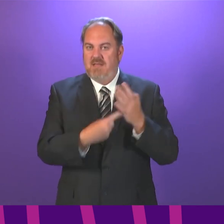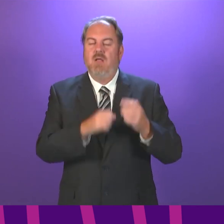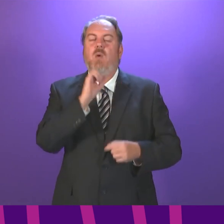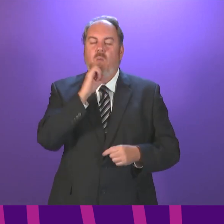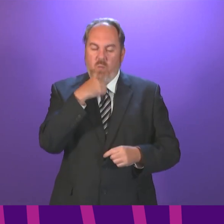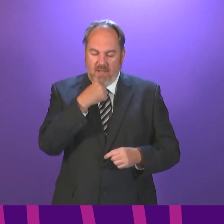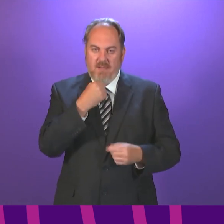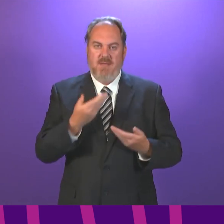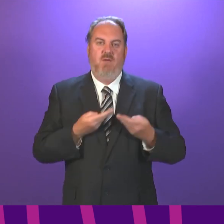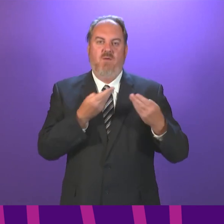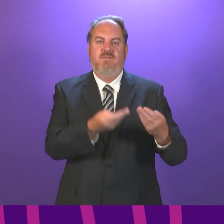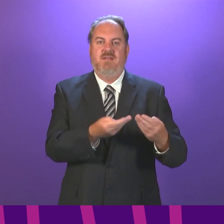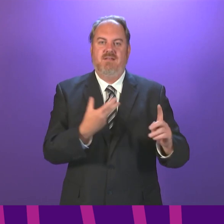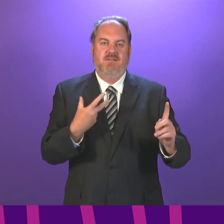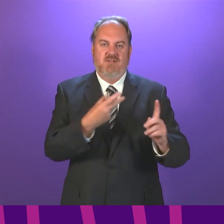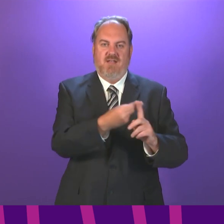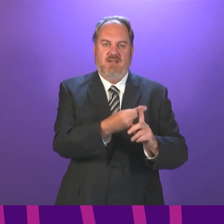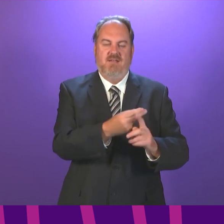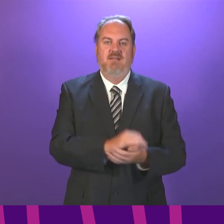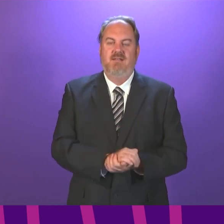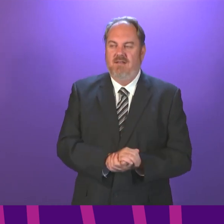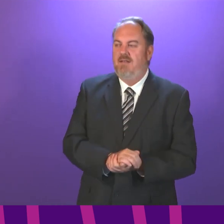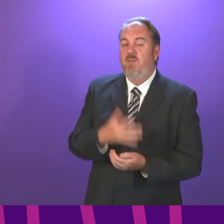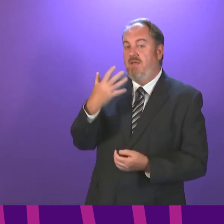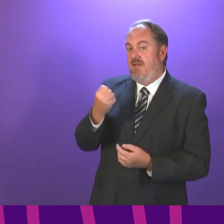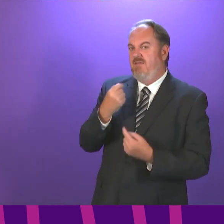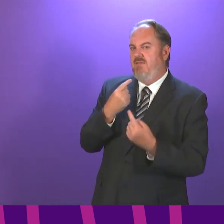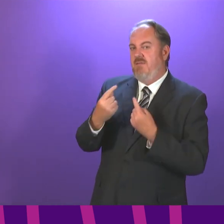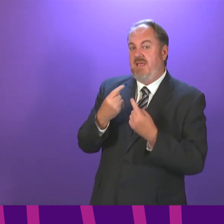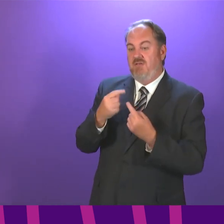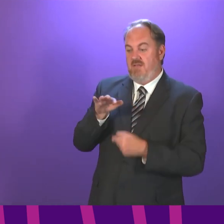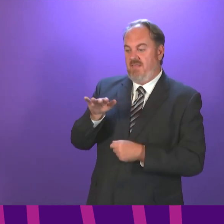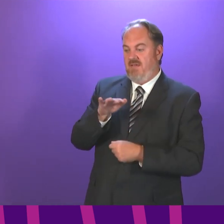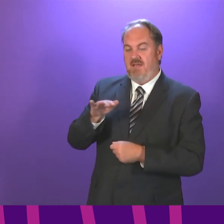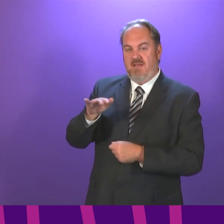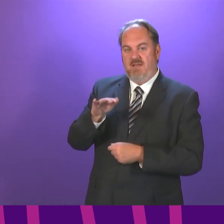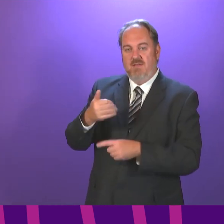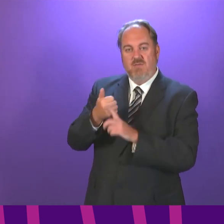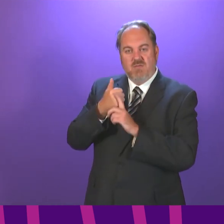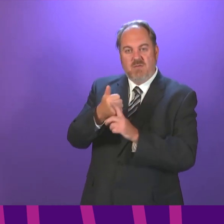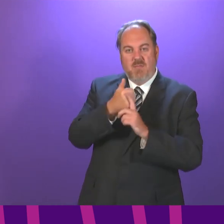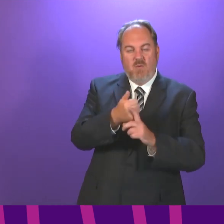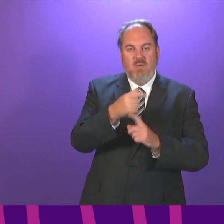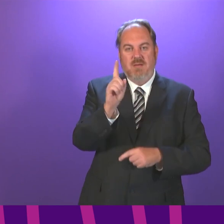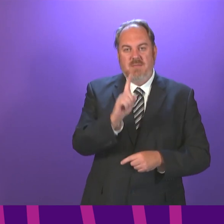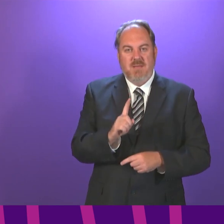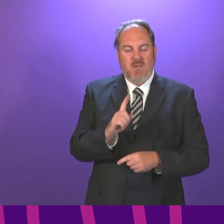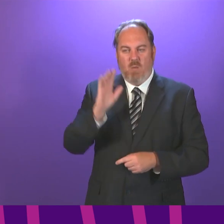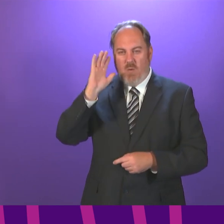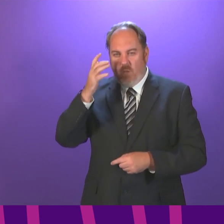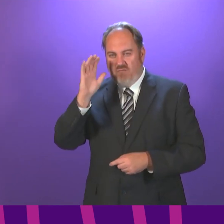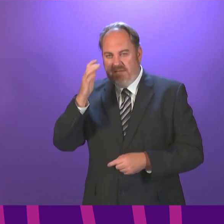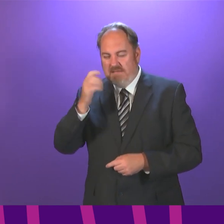the vaccine. There is information to assist those who might face particular challenges or be anxious about